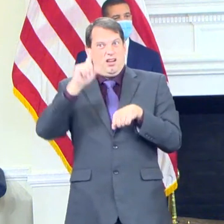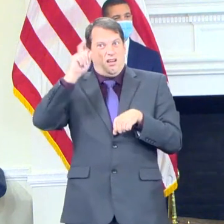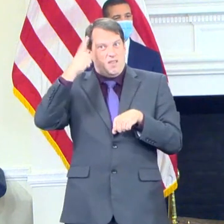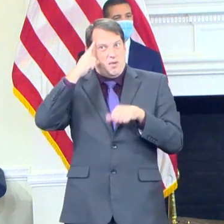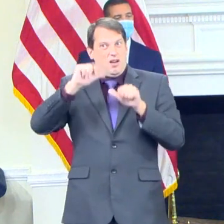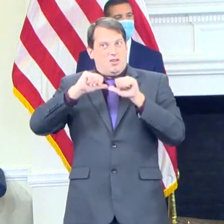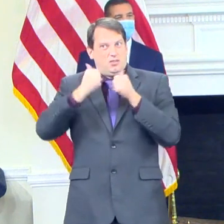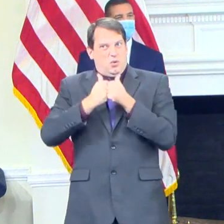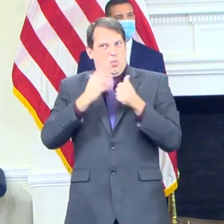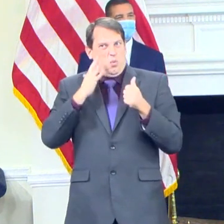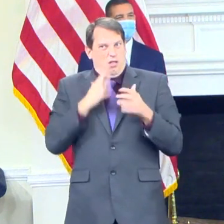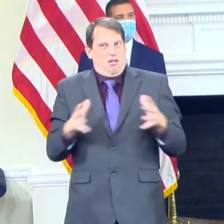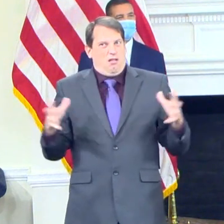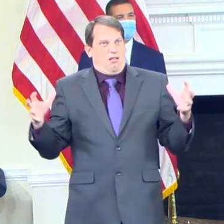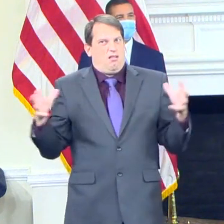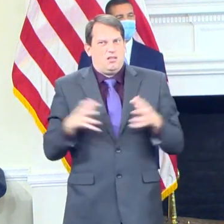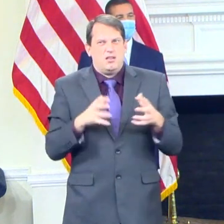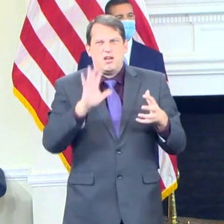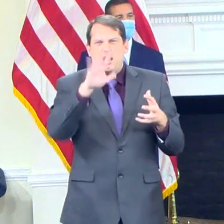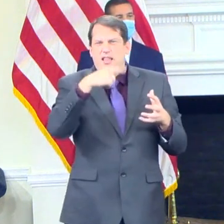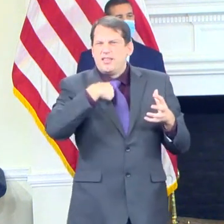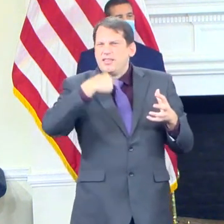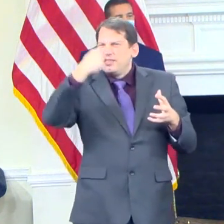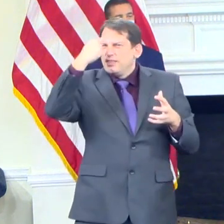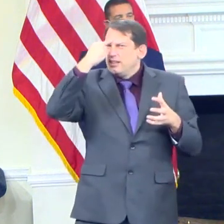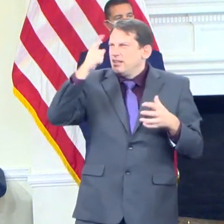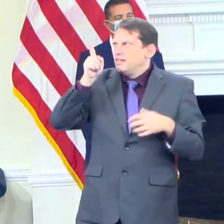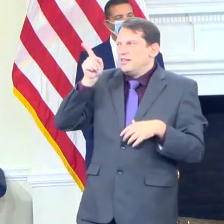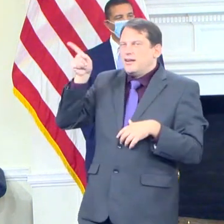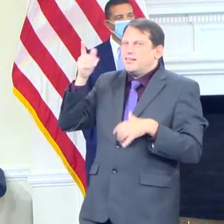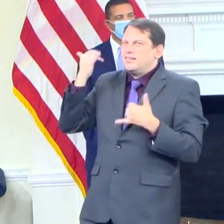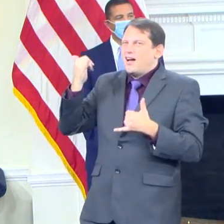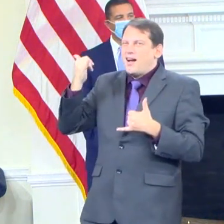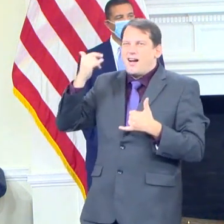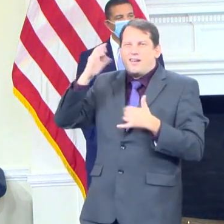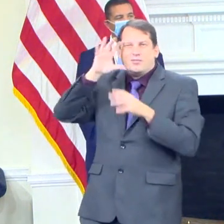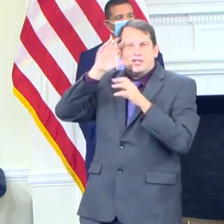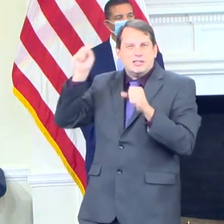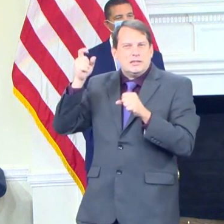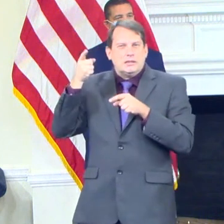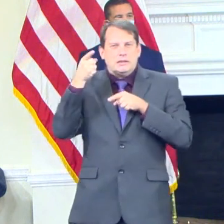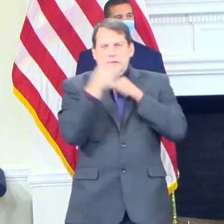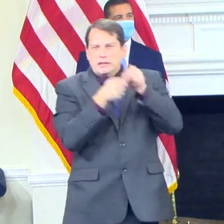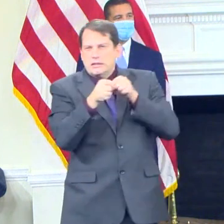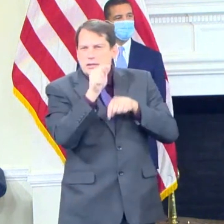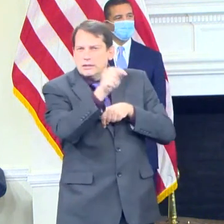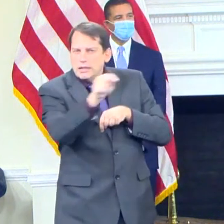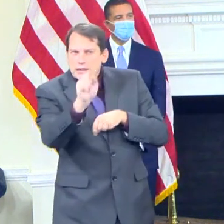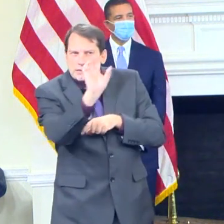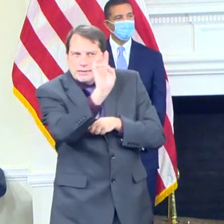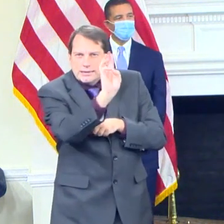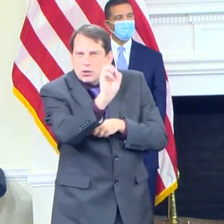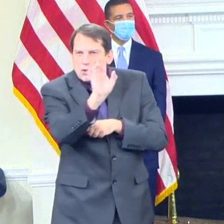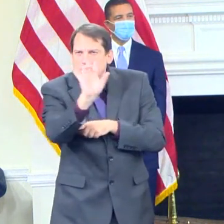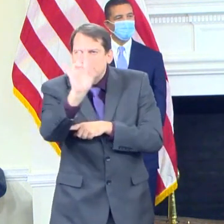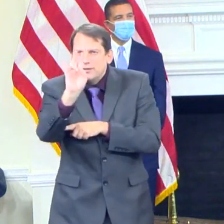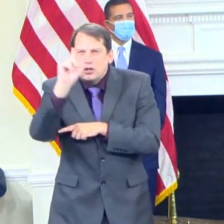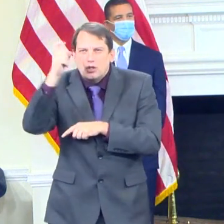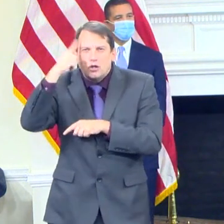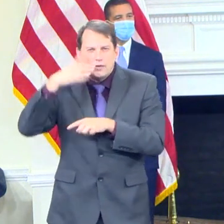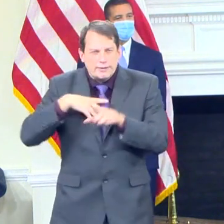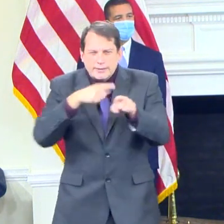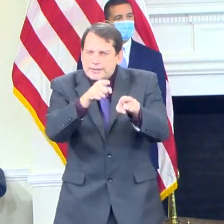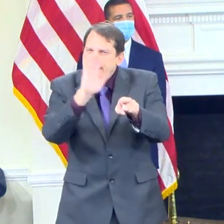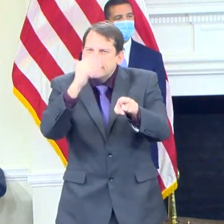attacking six or seven sitting governors and 30-some members of Congress. I think it's really bad for the party. I think it's bad for Donald Trump.